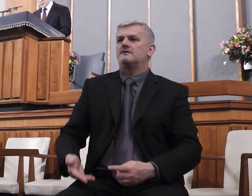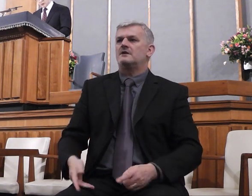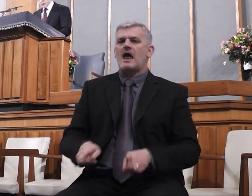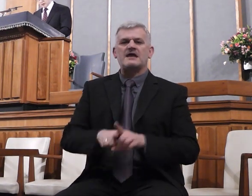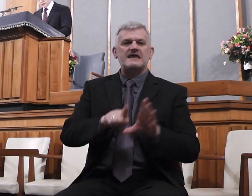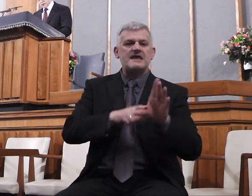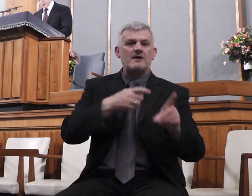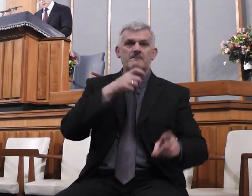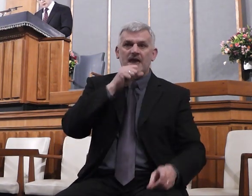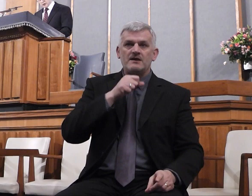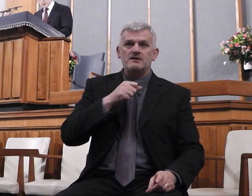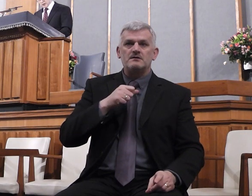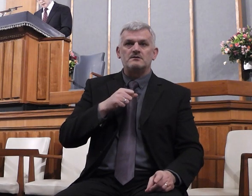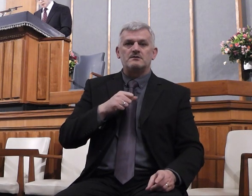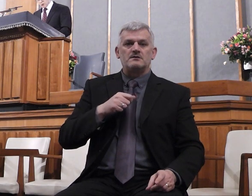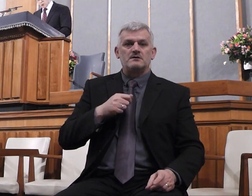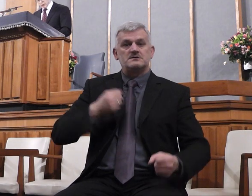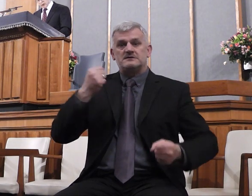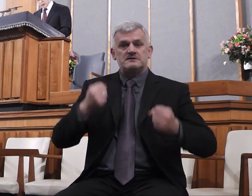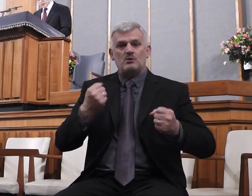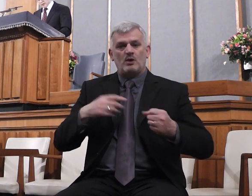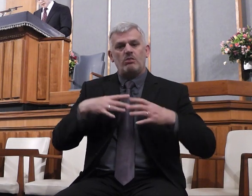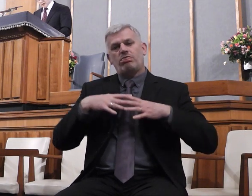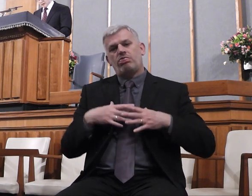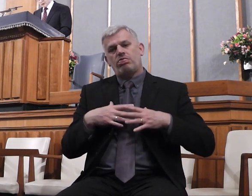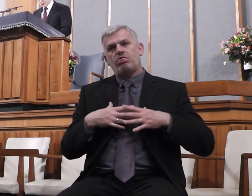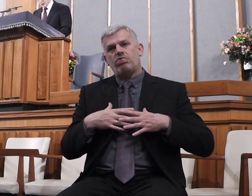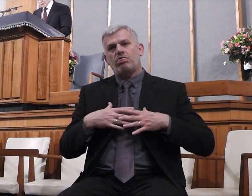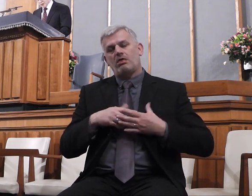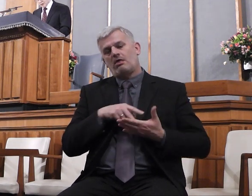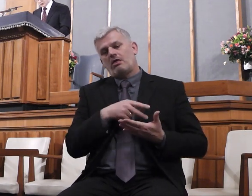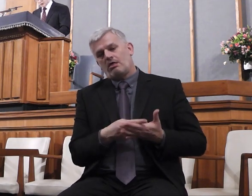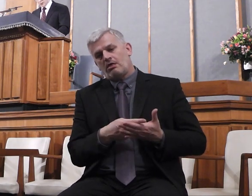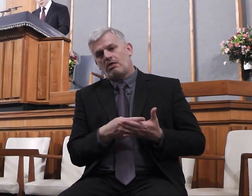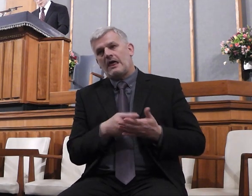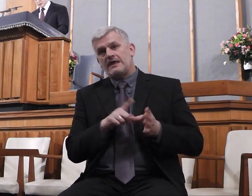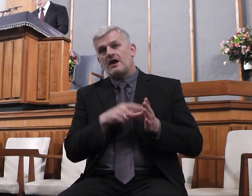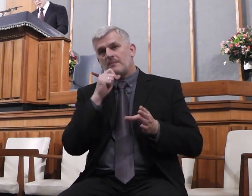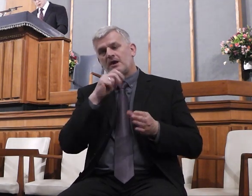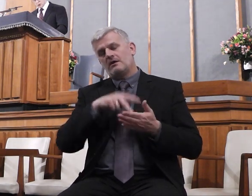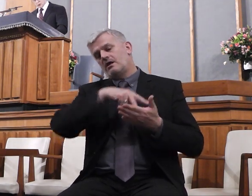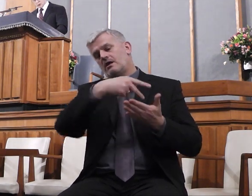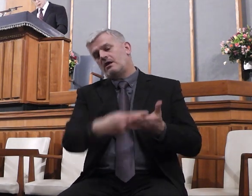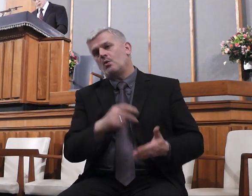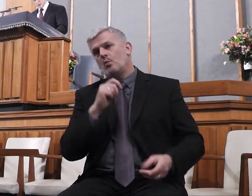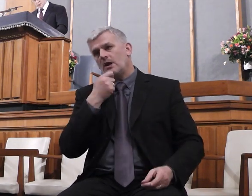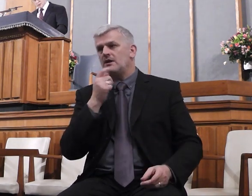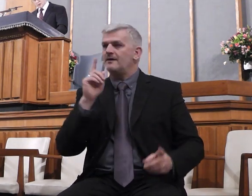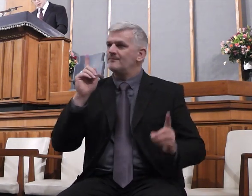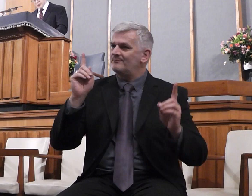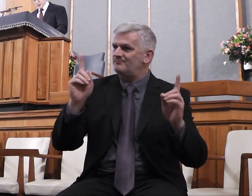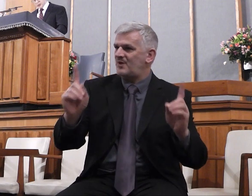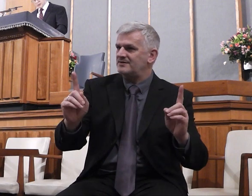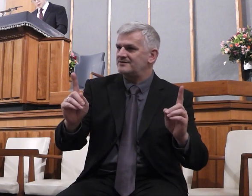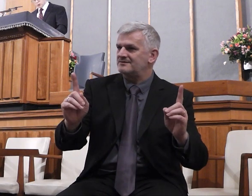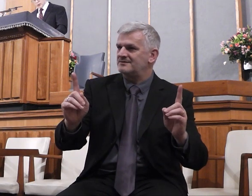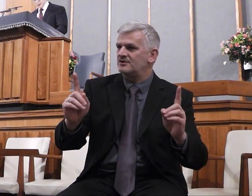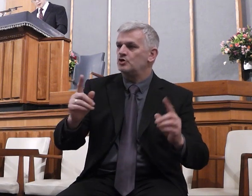shall faint, and be weary, and the young men shall utterly fall. But they that wait